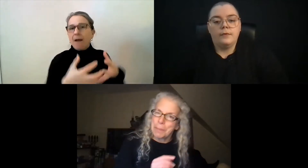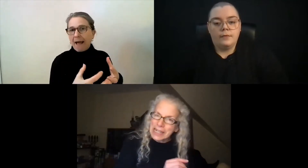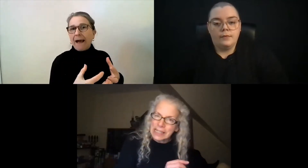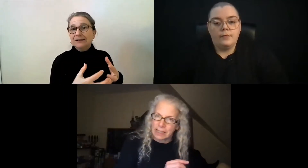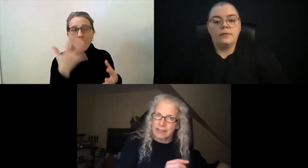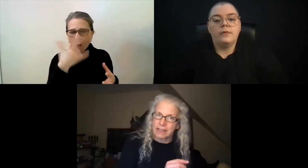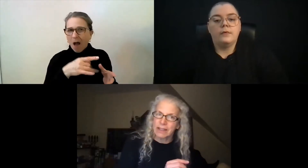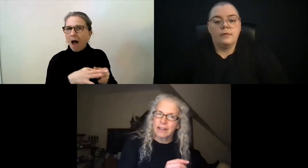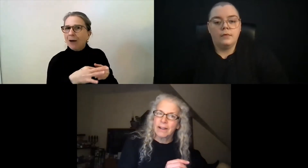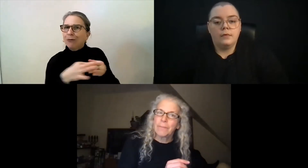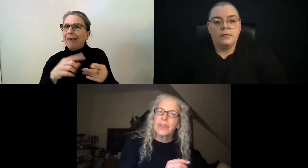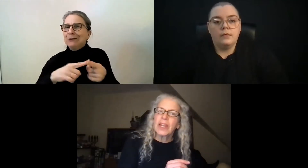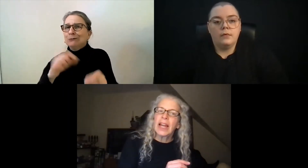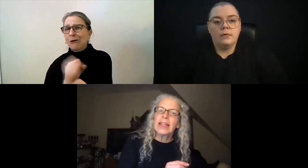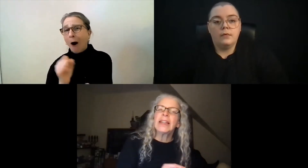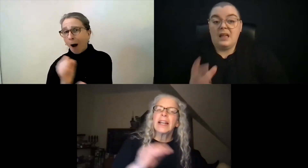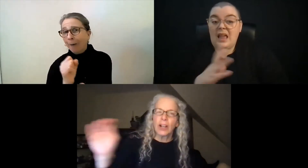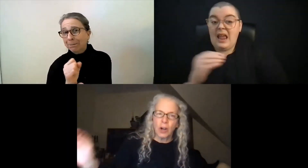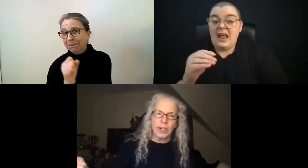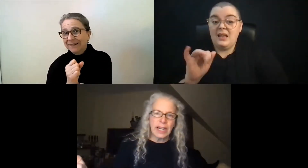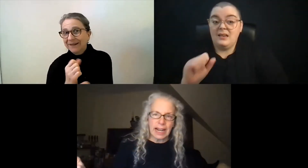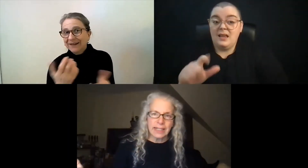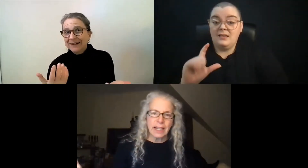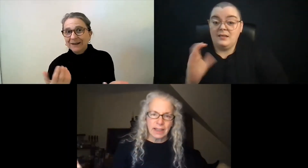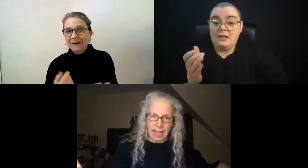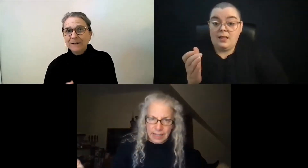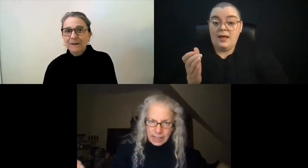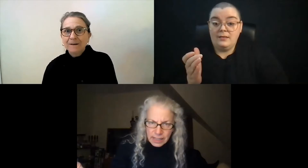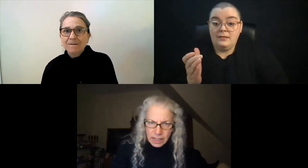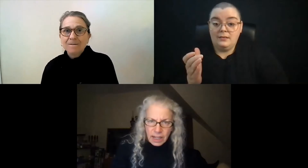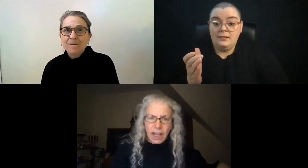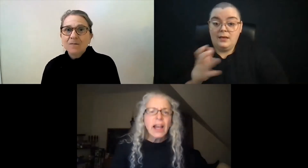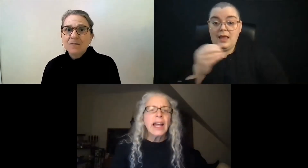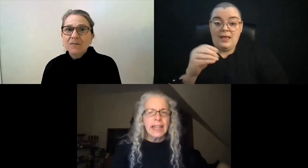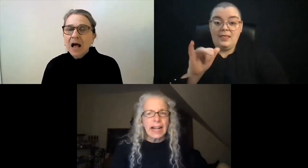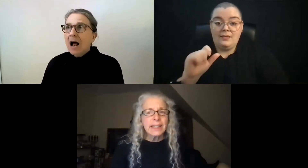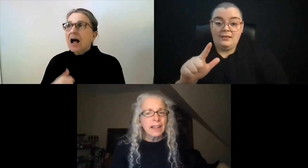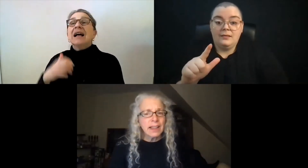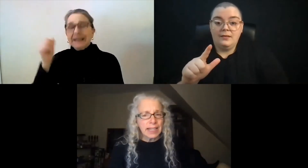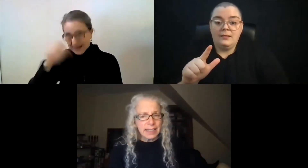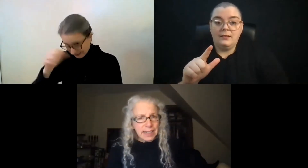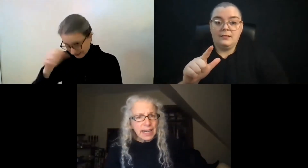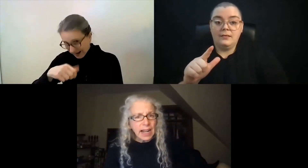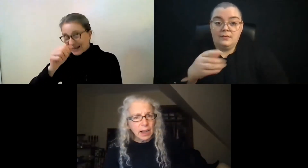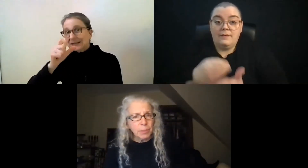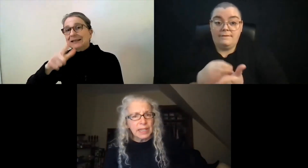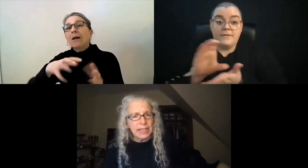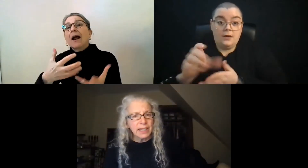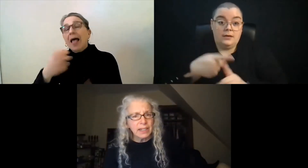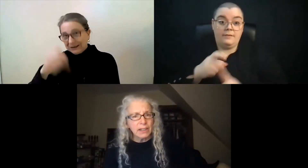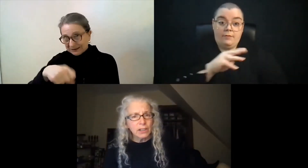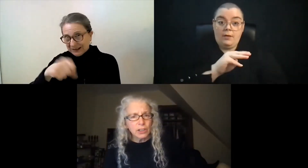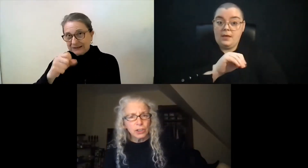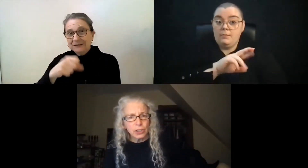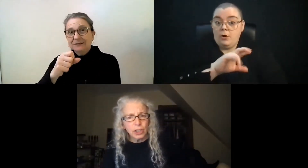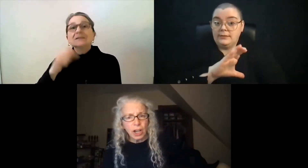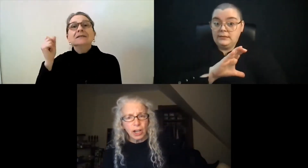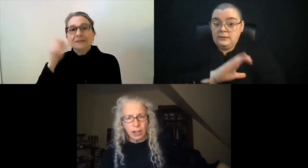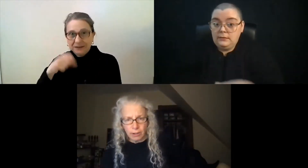fund the basics, and then they can go into ASL classes. And the ASL classes can help lead to